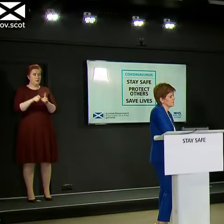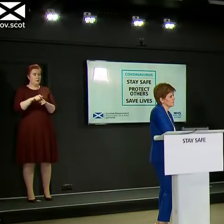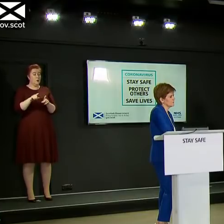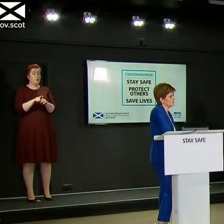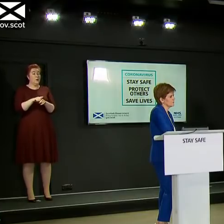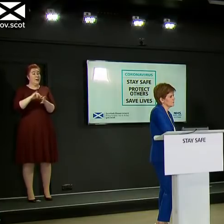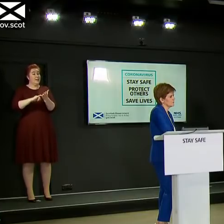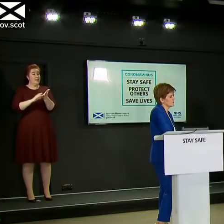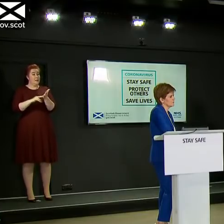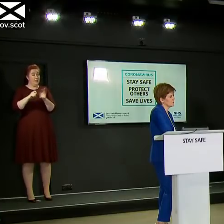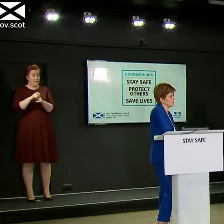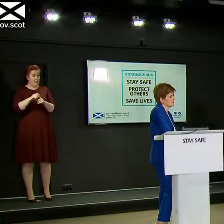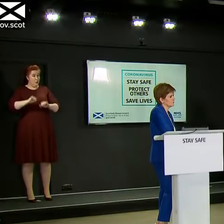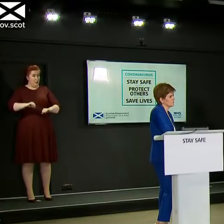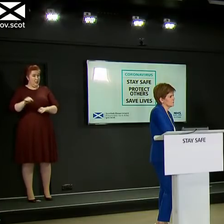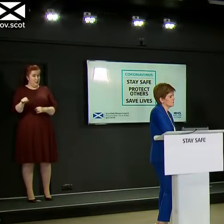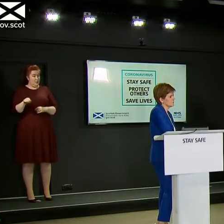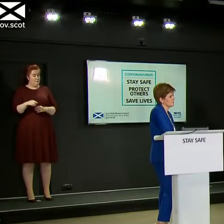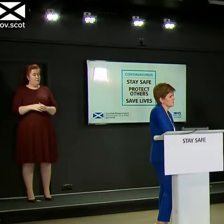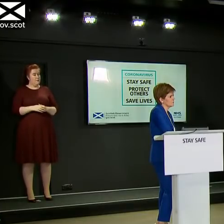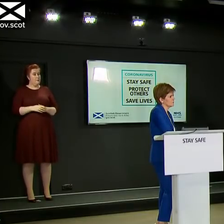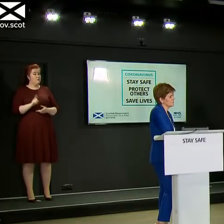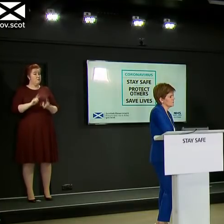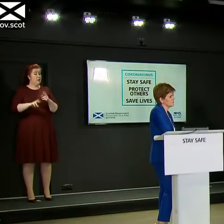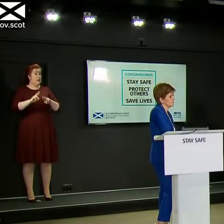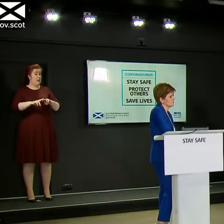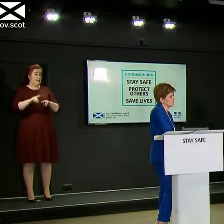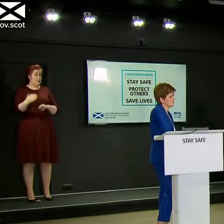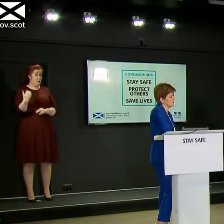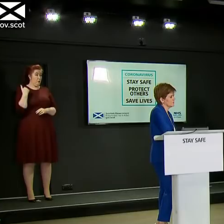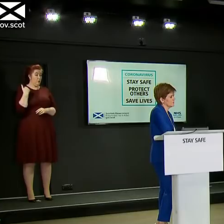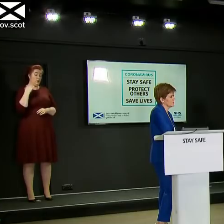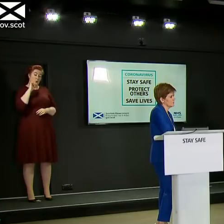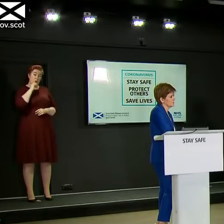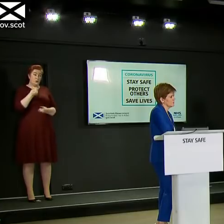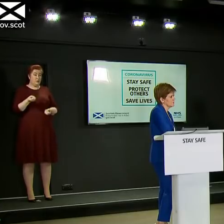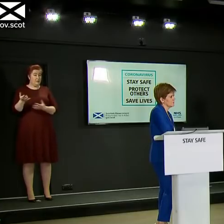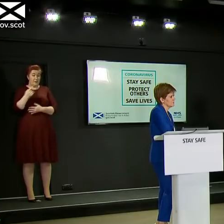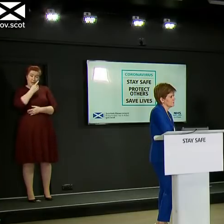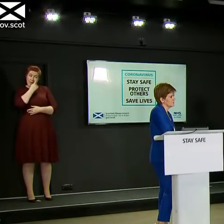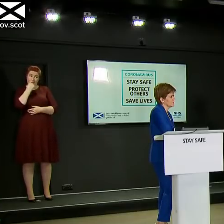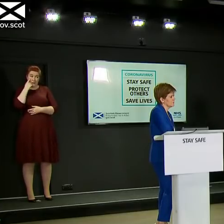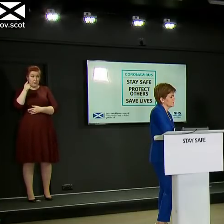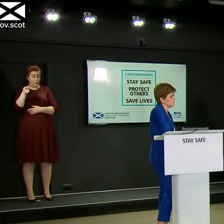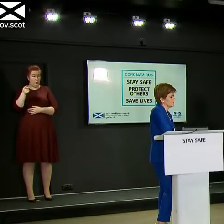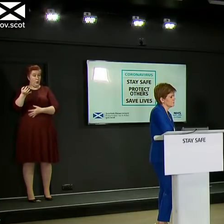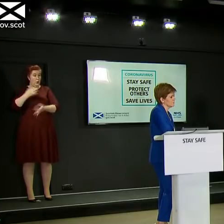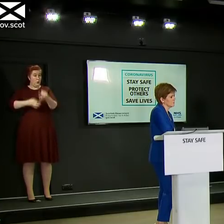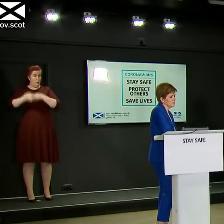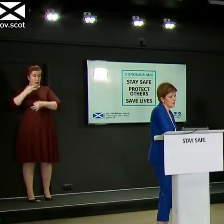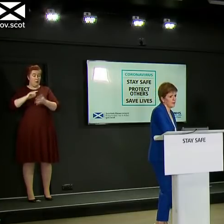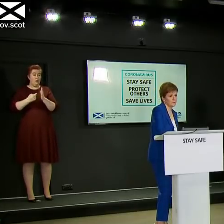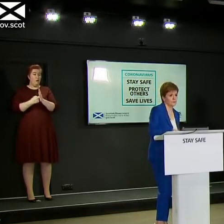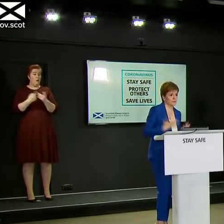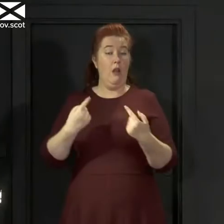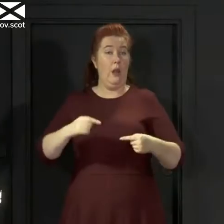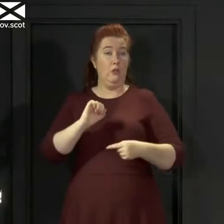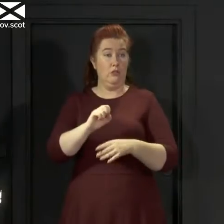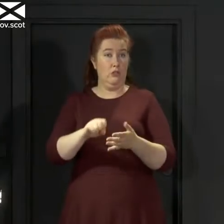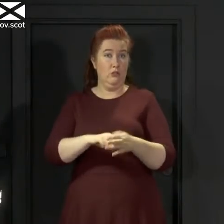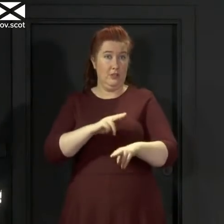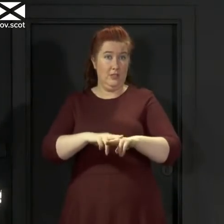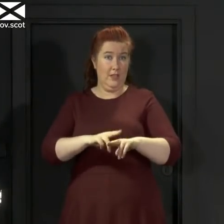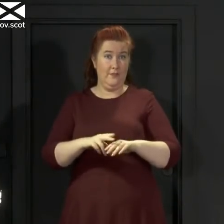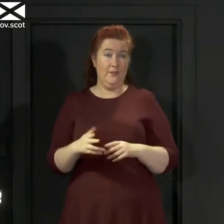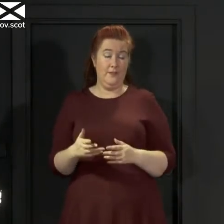just wondered if approached will you give evidence to this inquiry and or would you allow your officials to do so? We